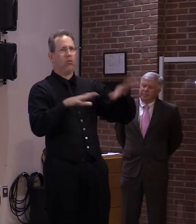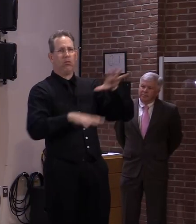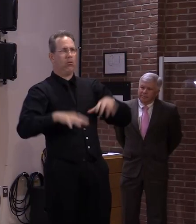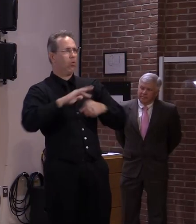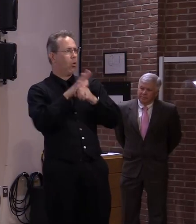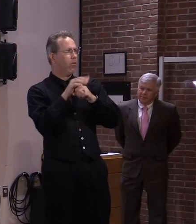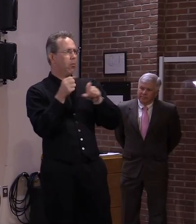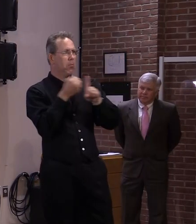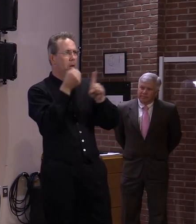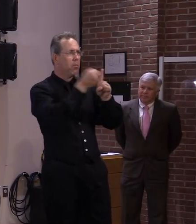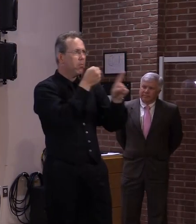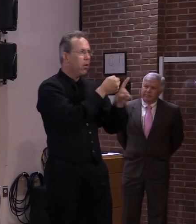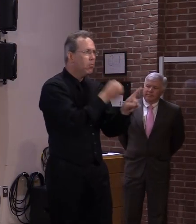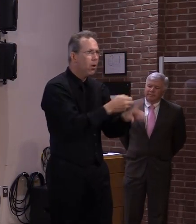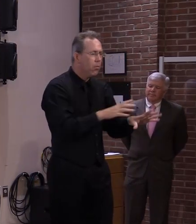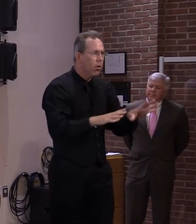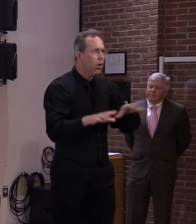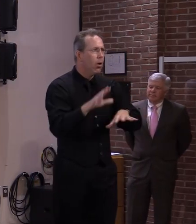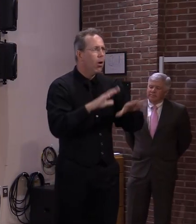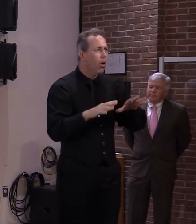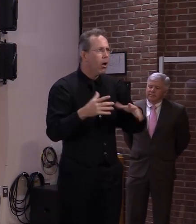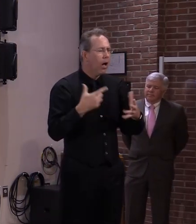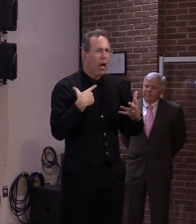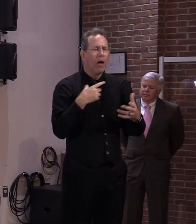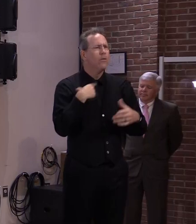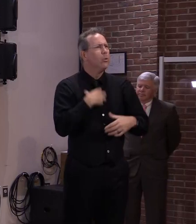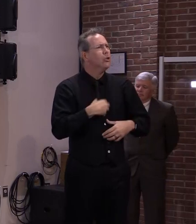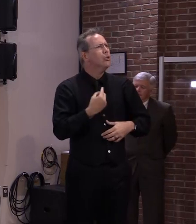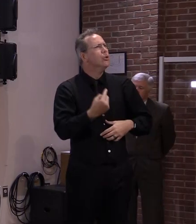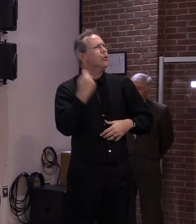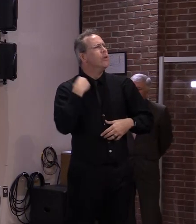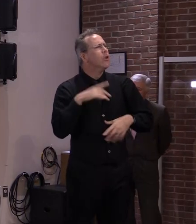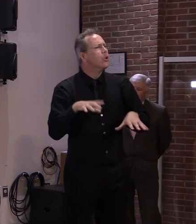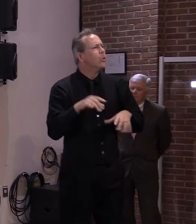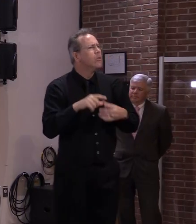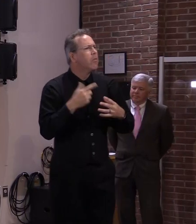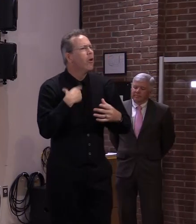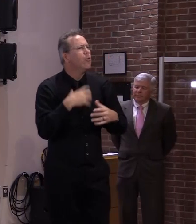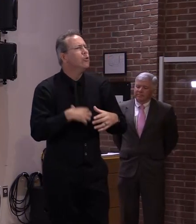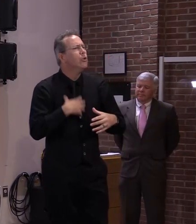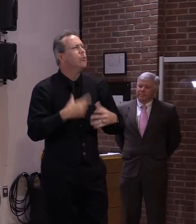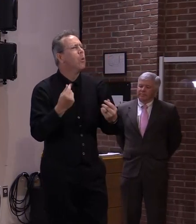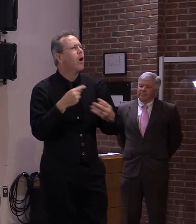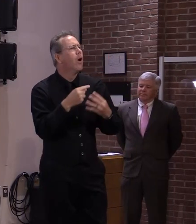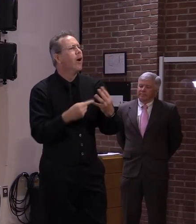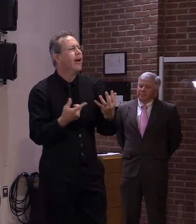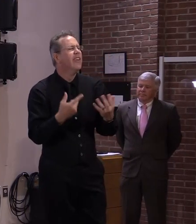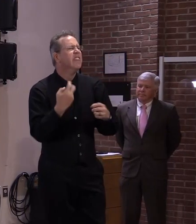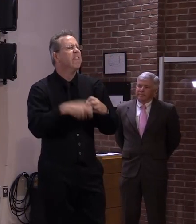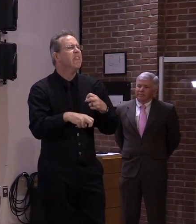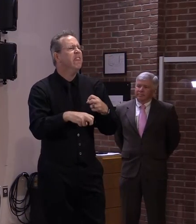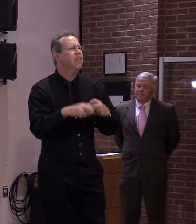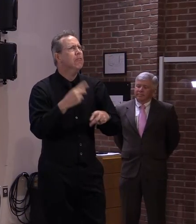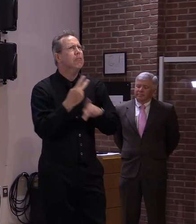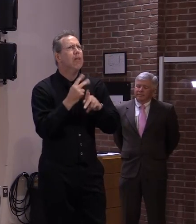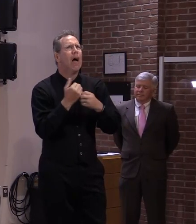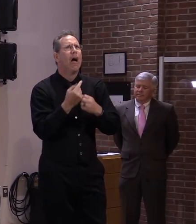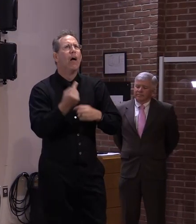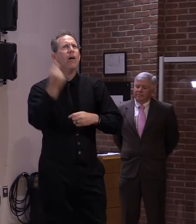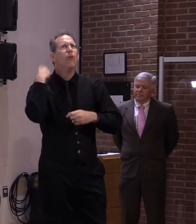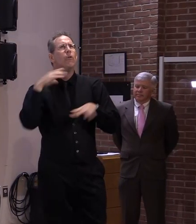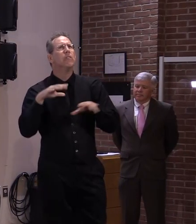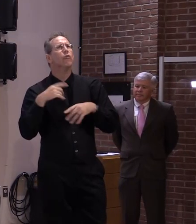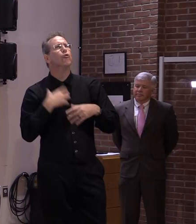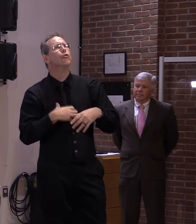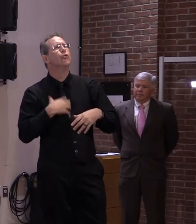should have could have would have should have done uh at that at that point but um but they're going to be numerous and i think i said